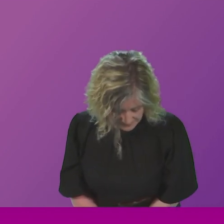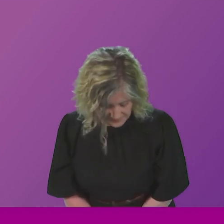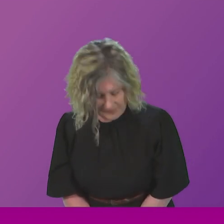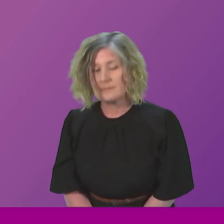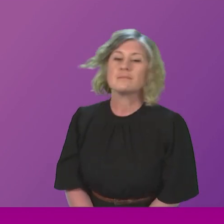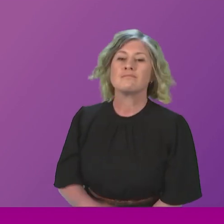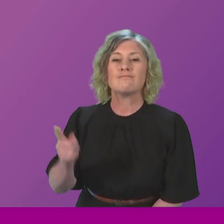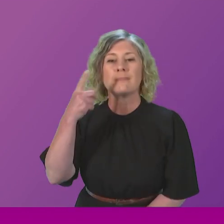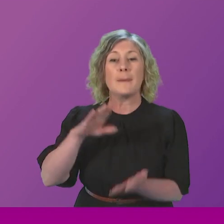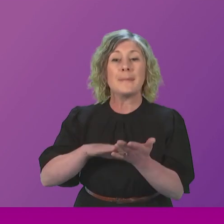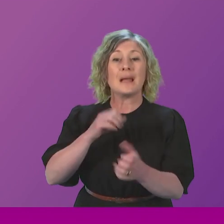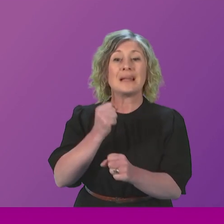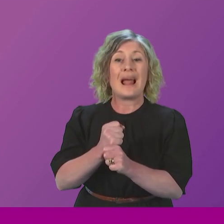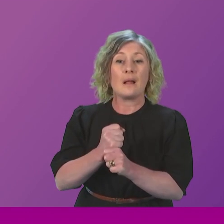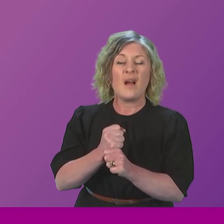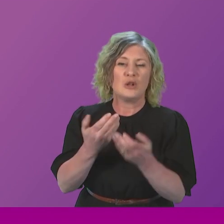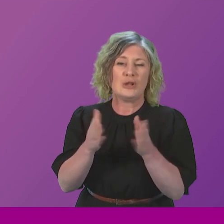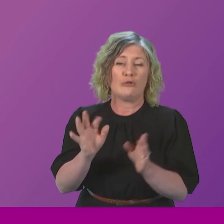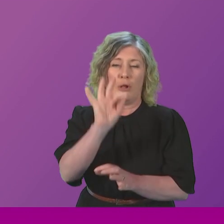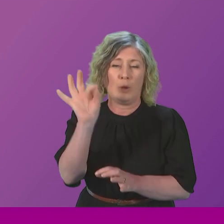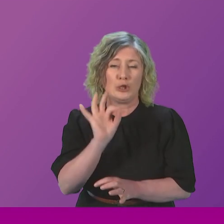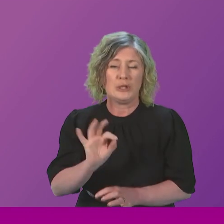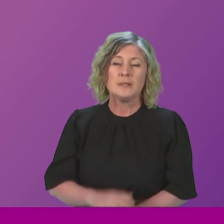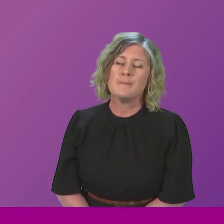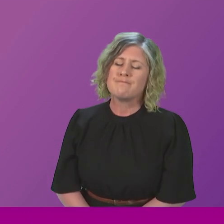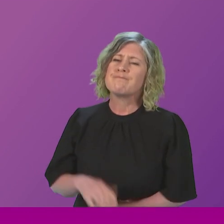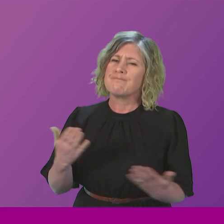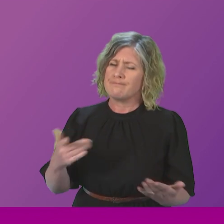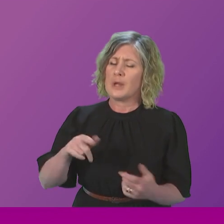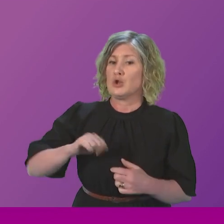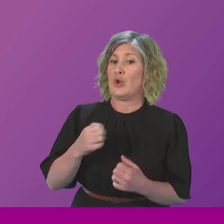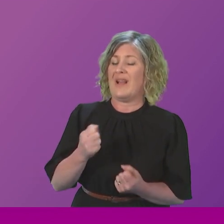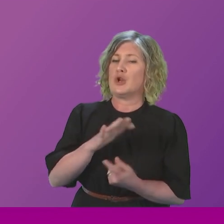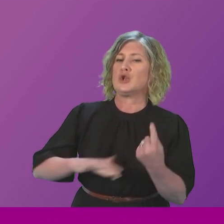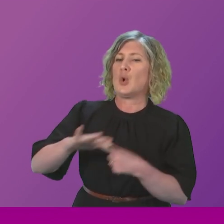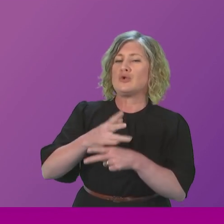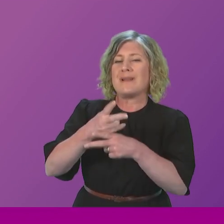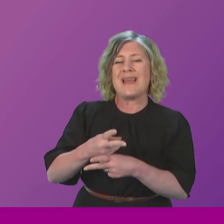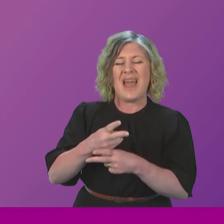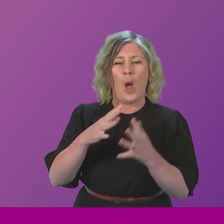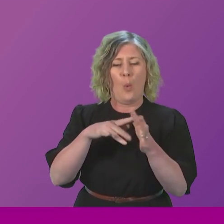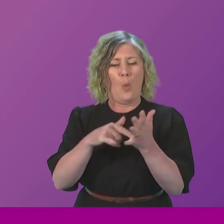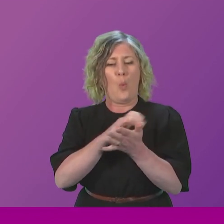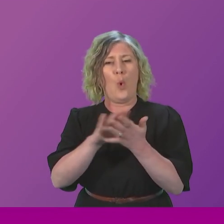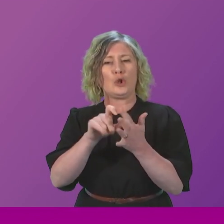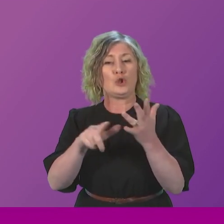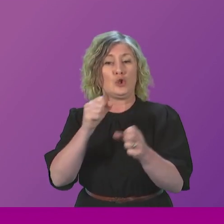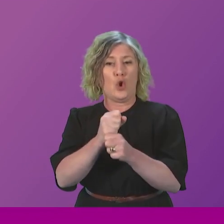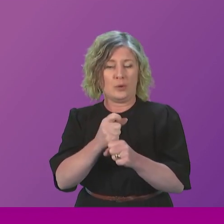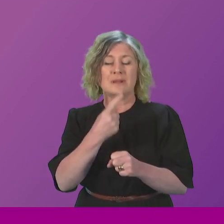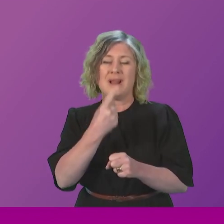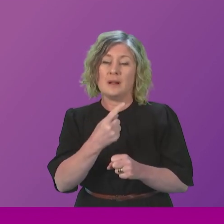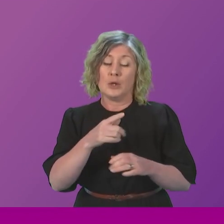Gallagher. Thank you, Presiding Officer. Scotland's social care watchdog has said children as young as 12 are allowed to consent to puberty